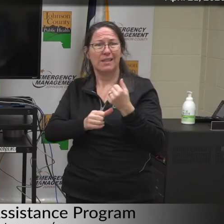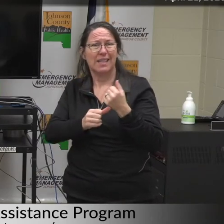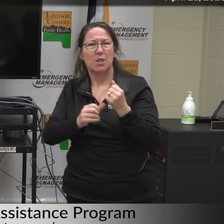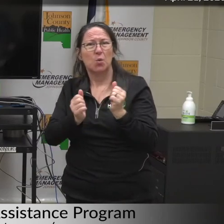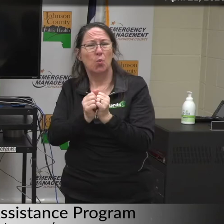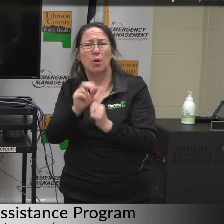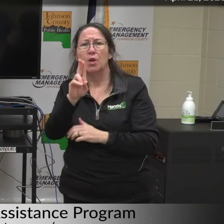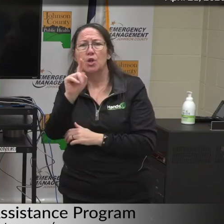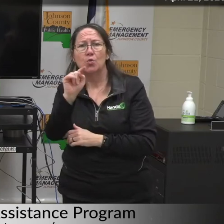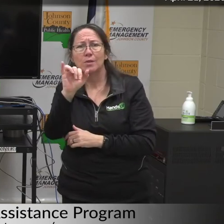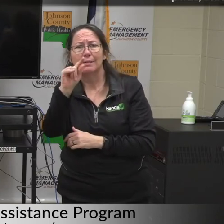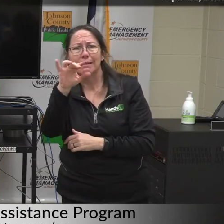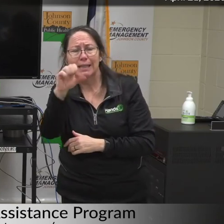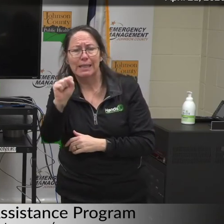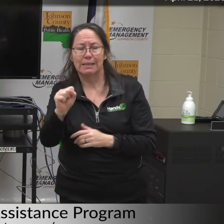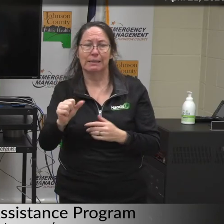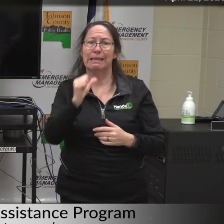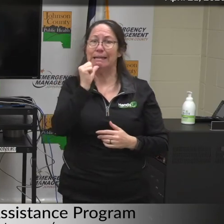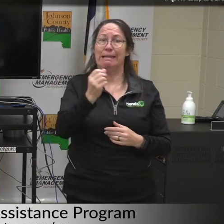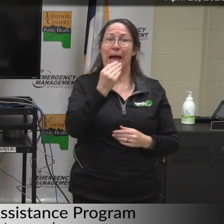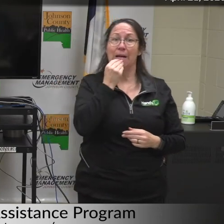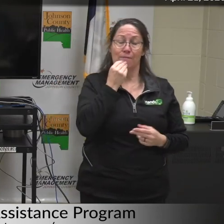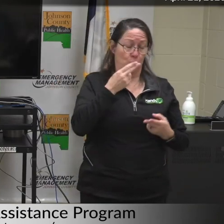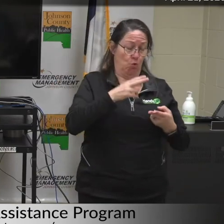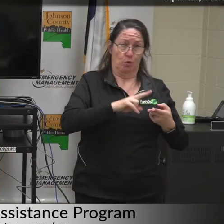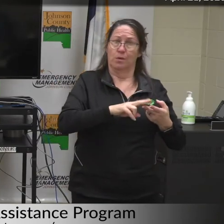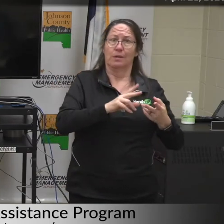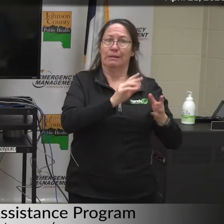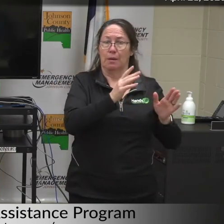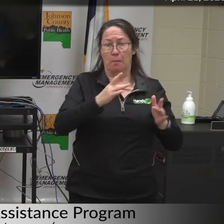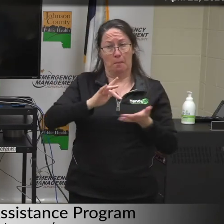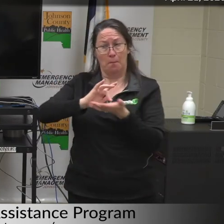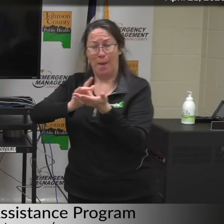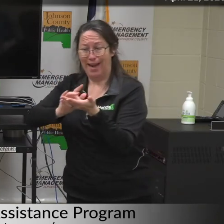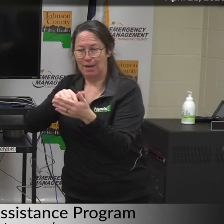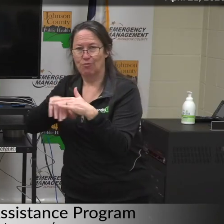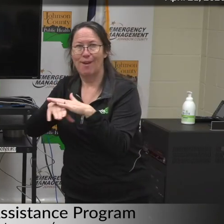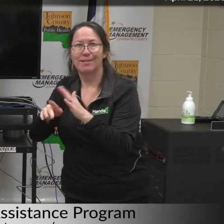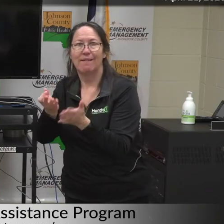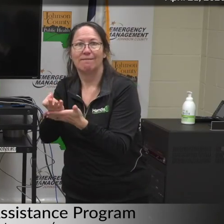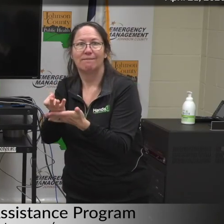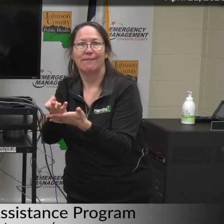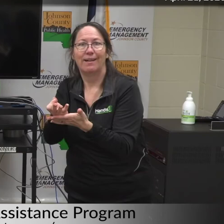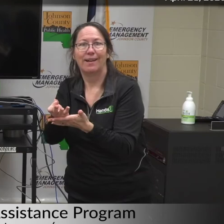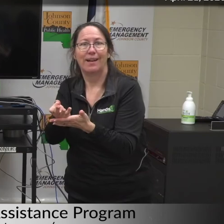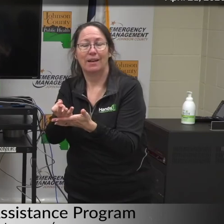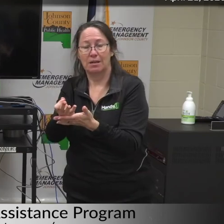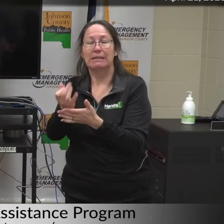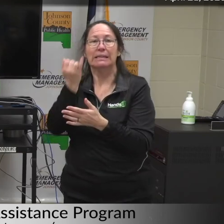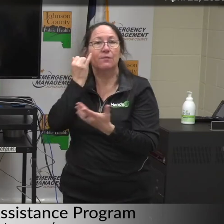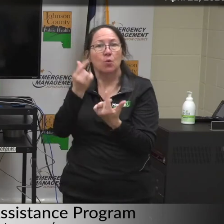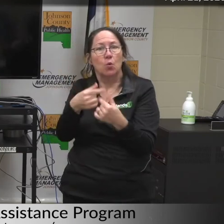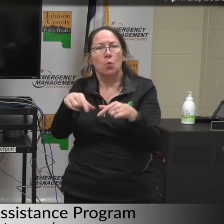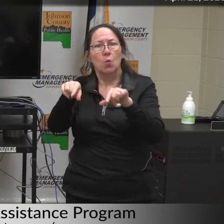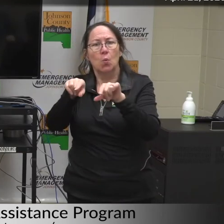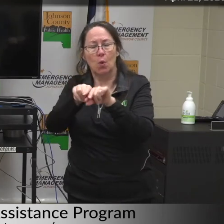meeting non-food vouchers, medications for those households that are eligible. eligible.